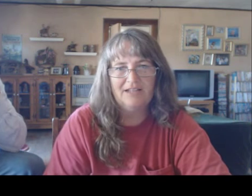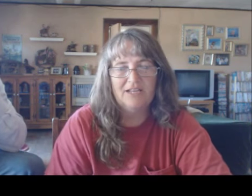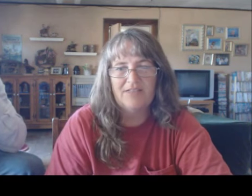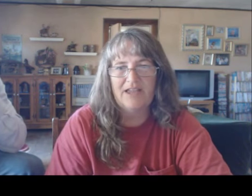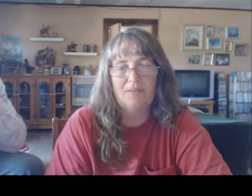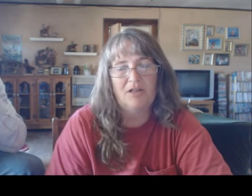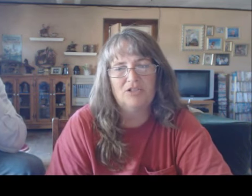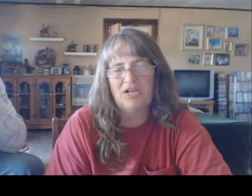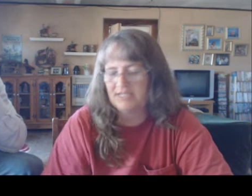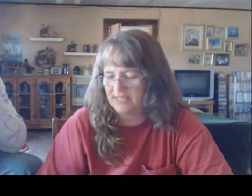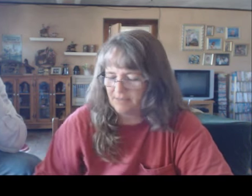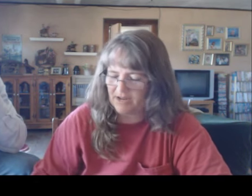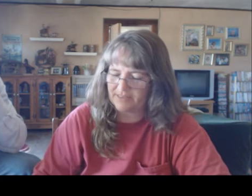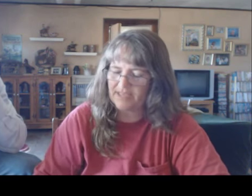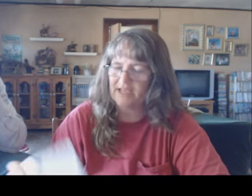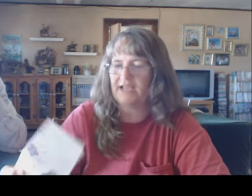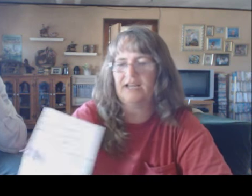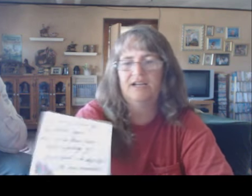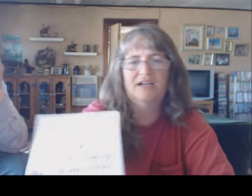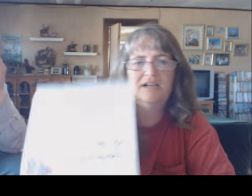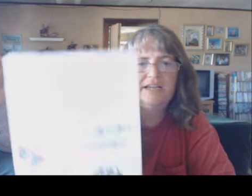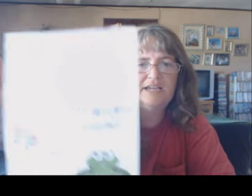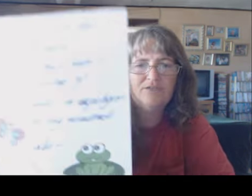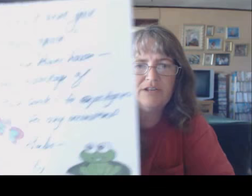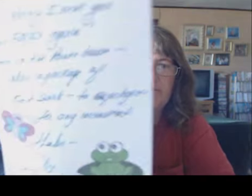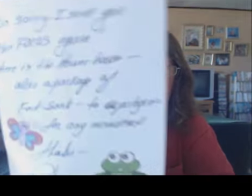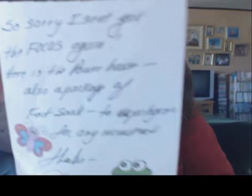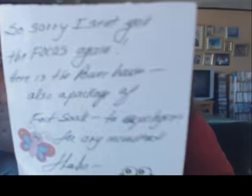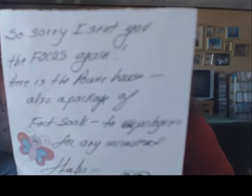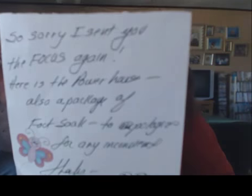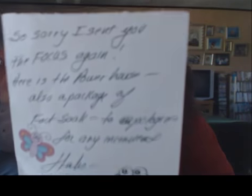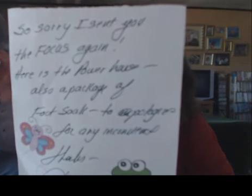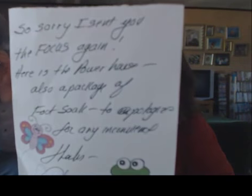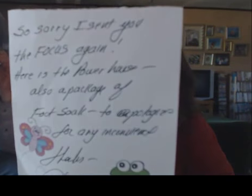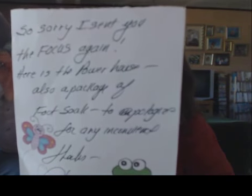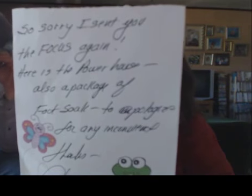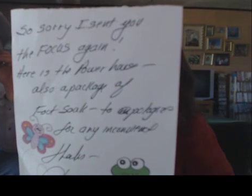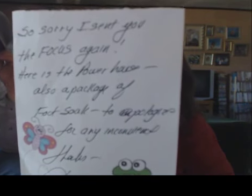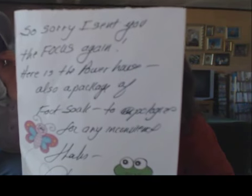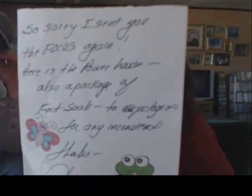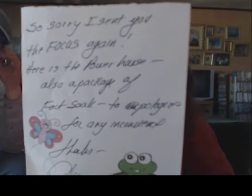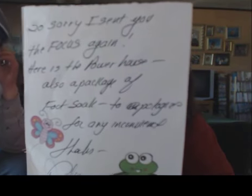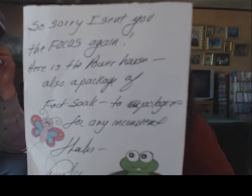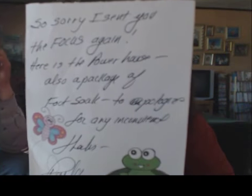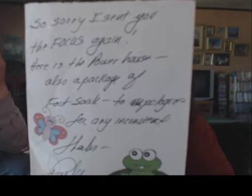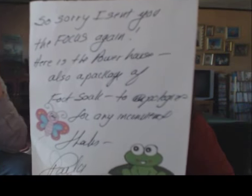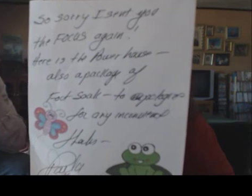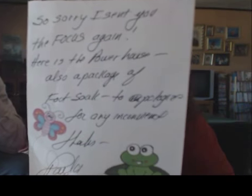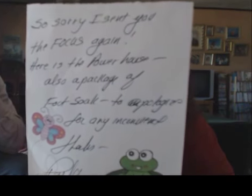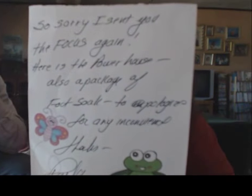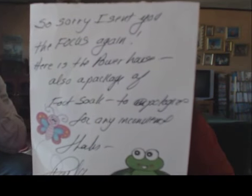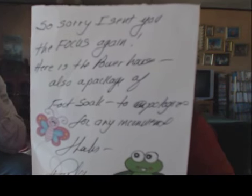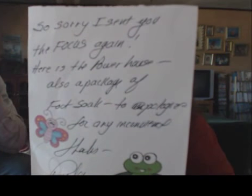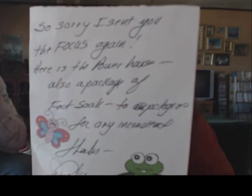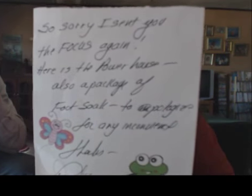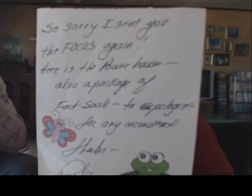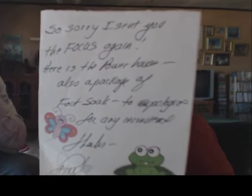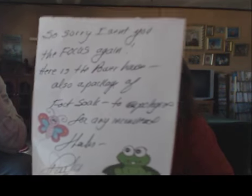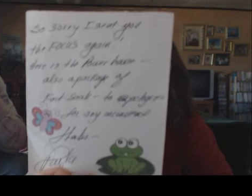they apologized, sent me on the thing. I got a, a handwritten note. So sorry. I sent you the focus again. Um, here's the powerhouse